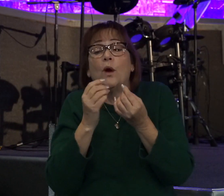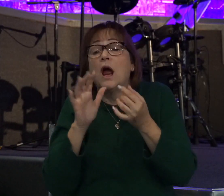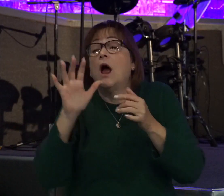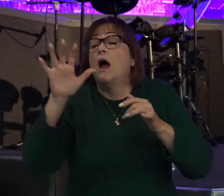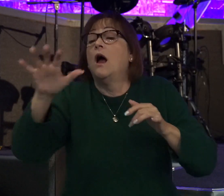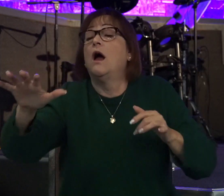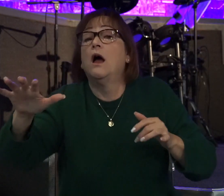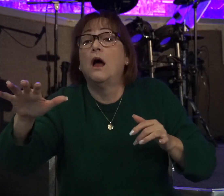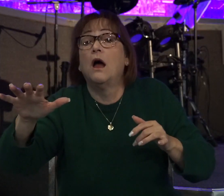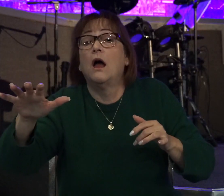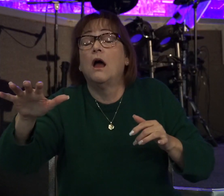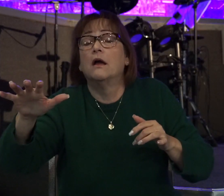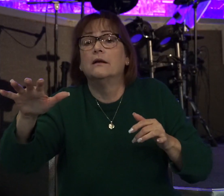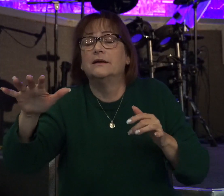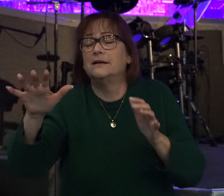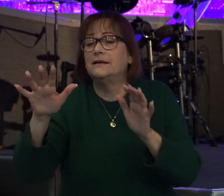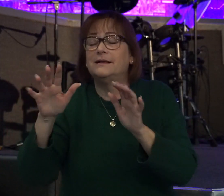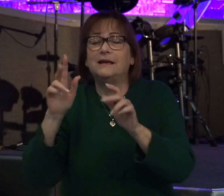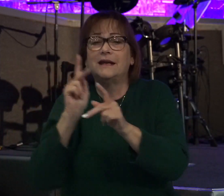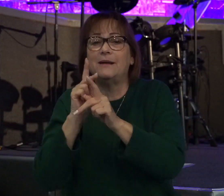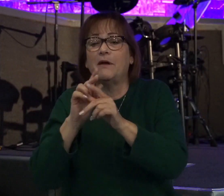grabs hold of it to keep it from falling off the cart.